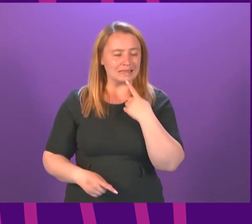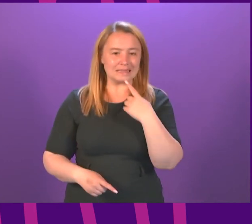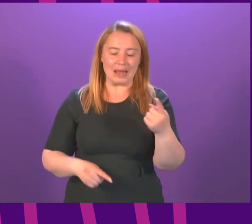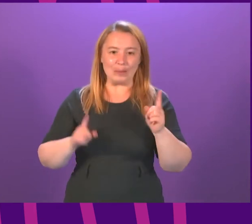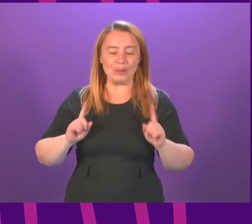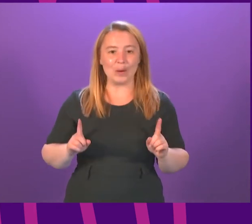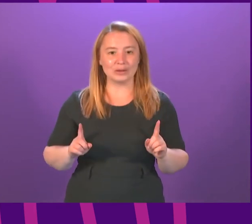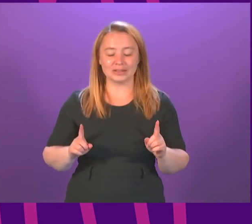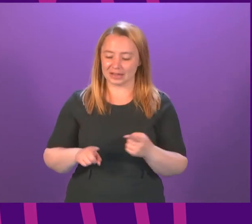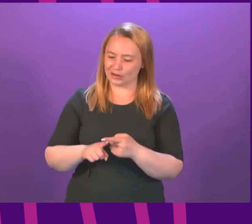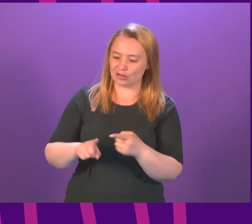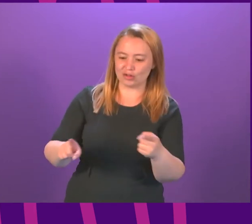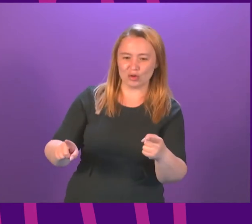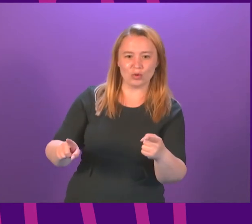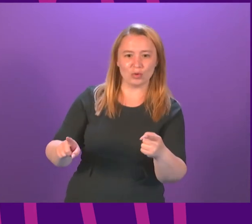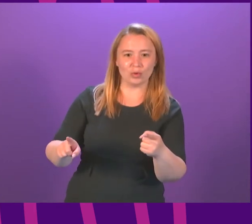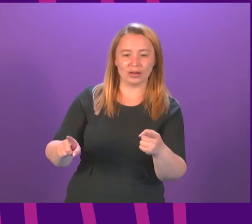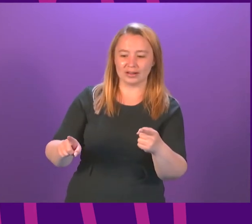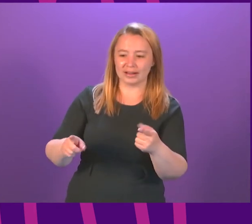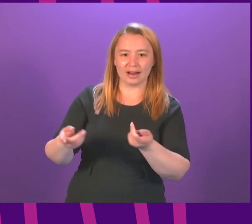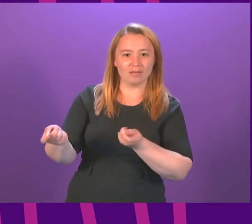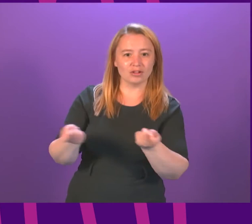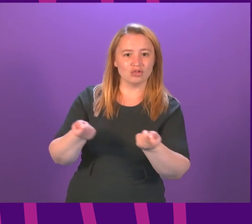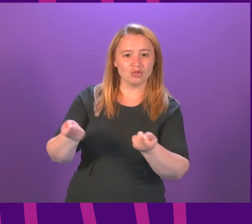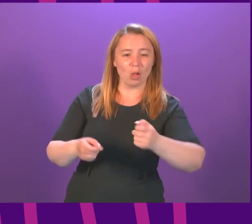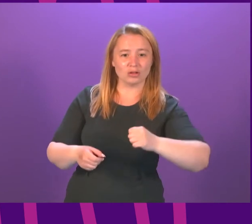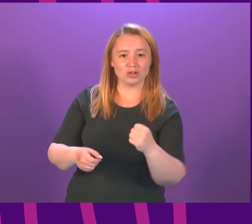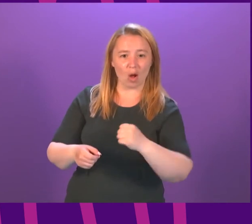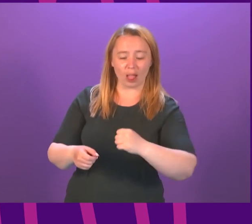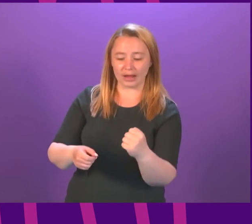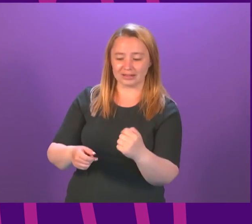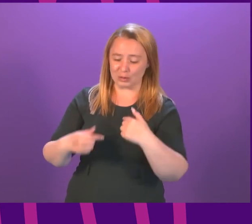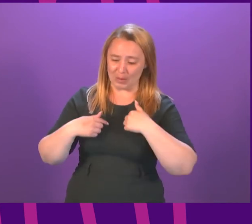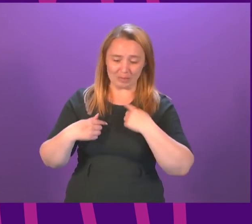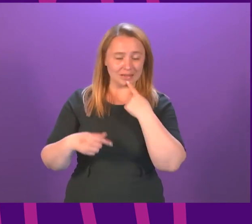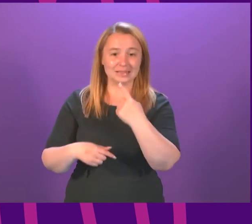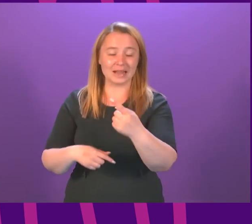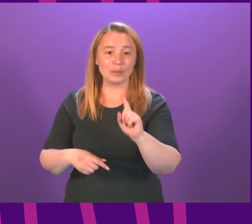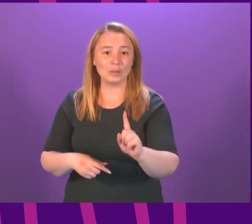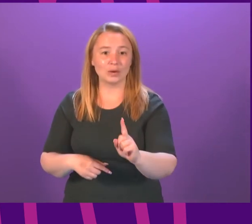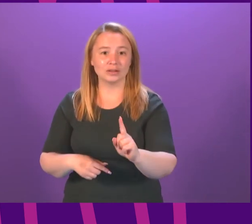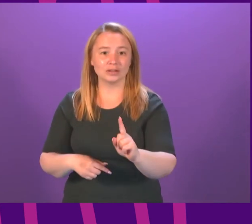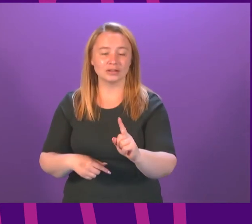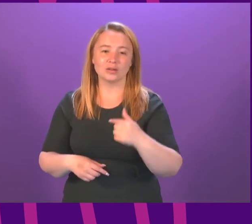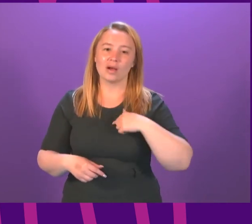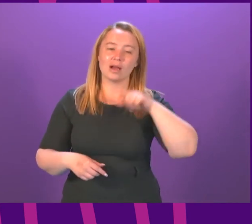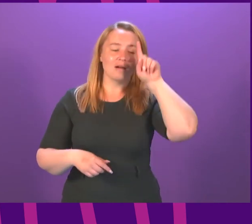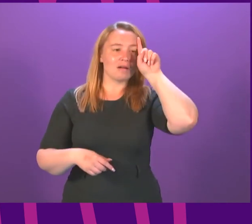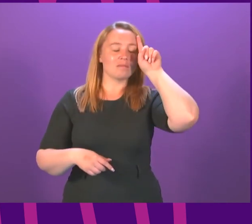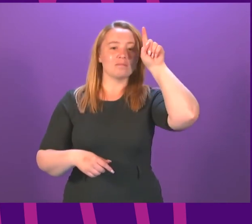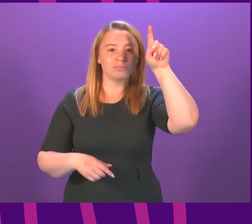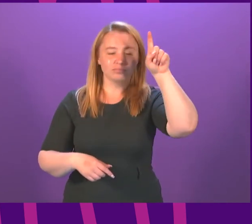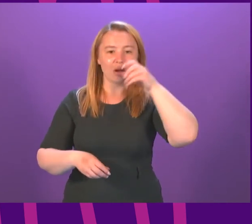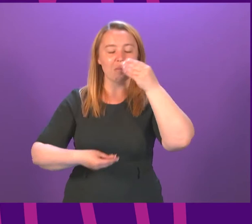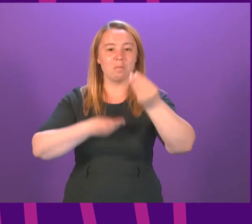men and women who hold the fate of this glorious country in their hands? And that's when these words of Sir